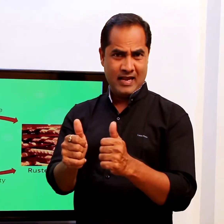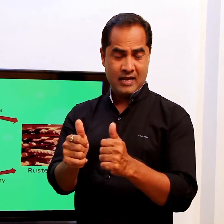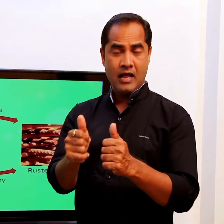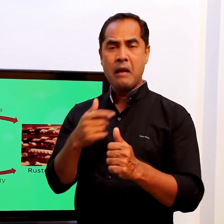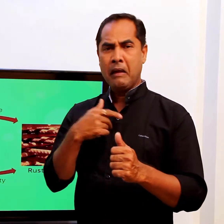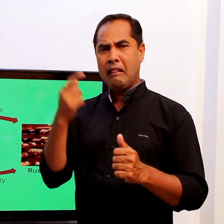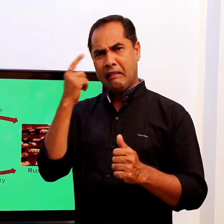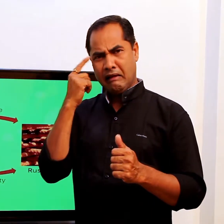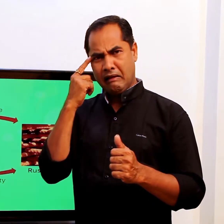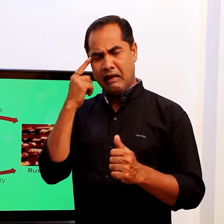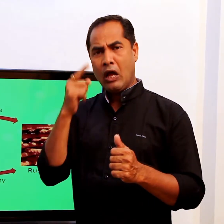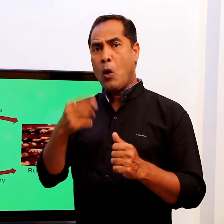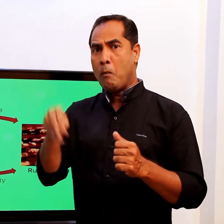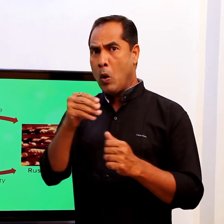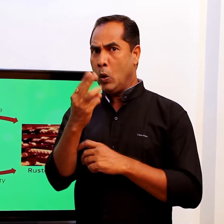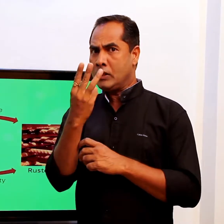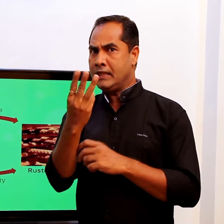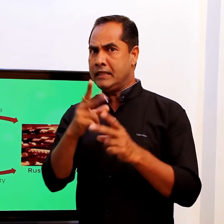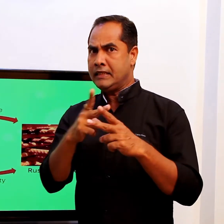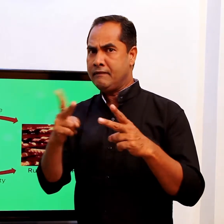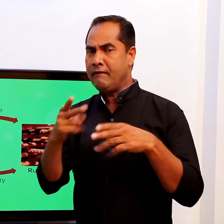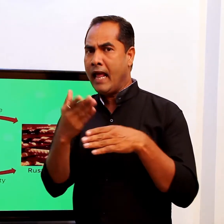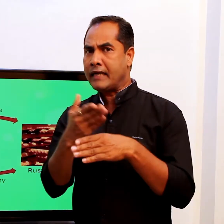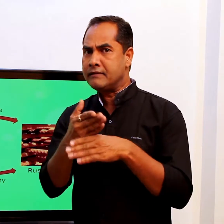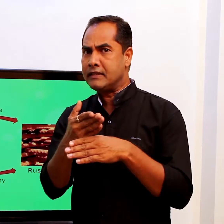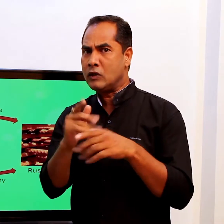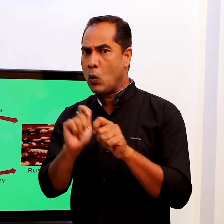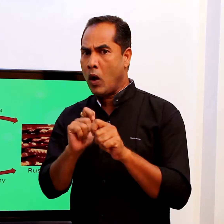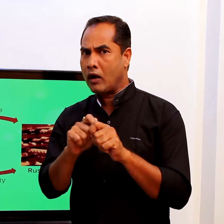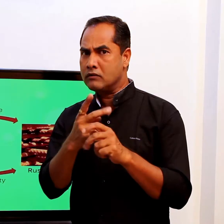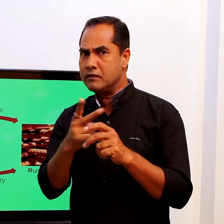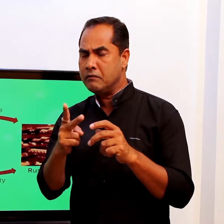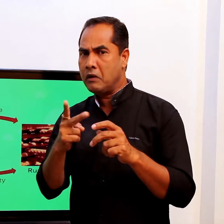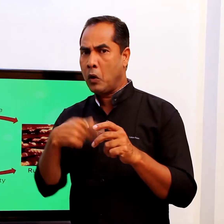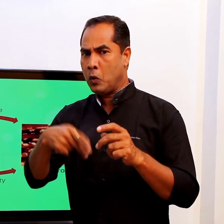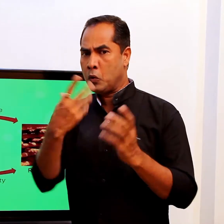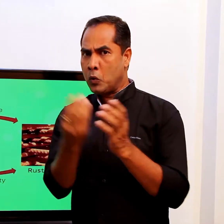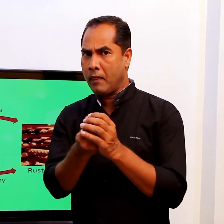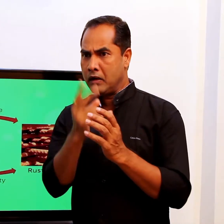Now you have seen the two examples but I think I'll show you three more activities